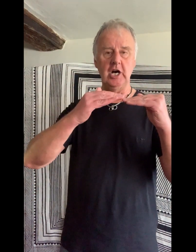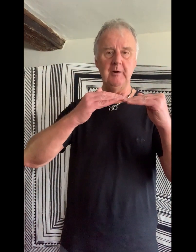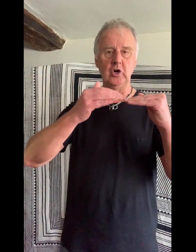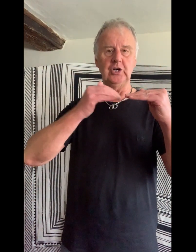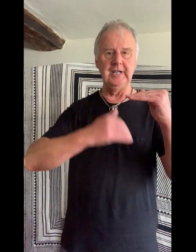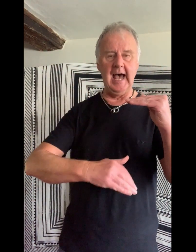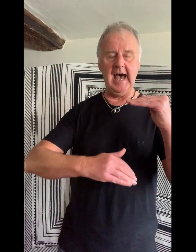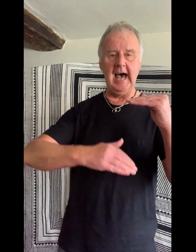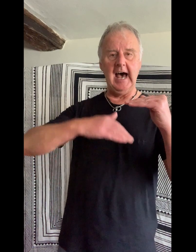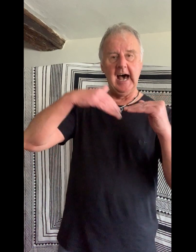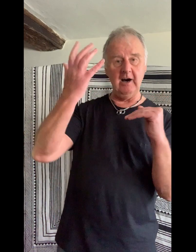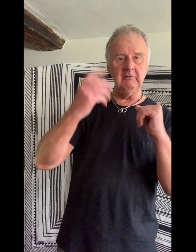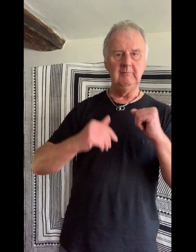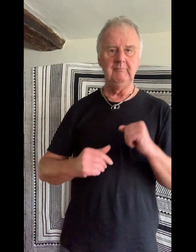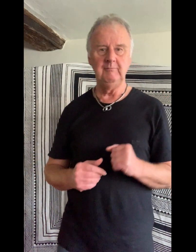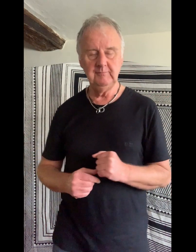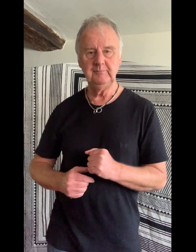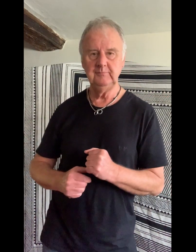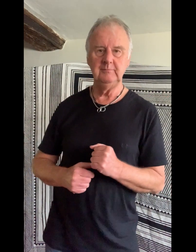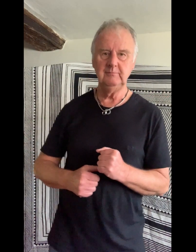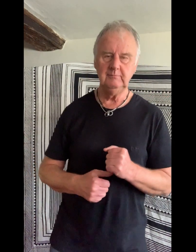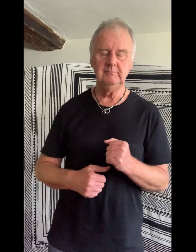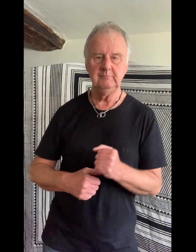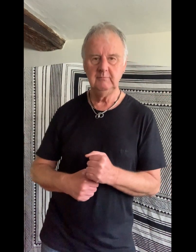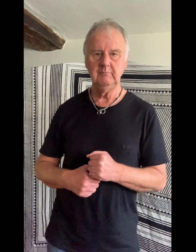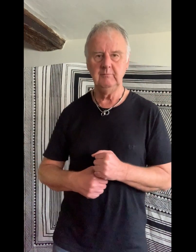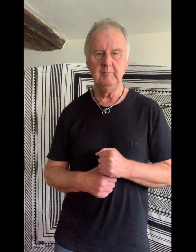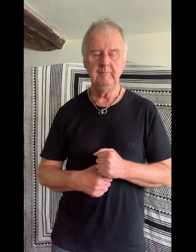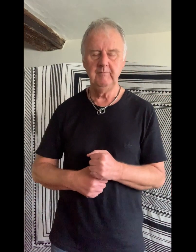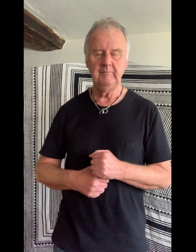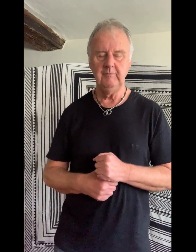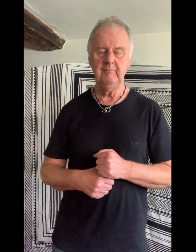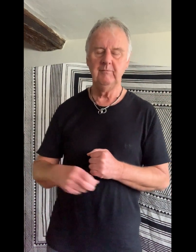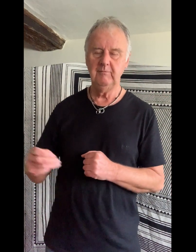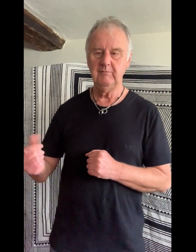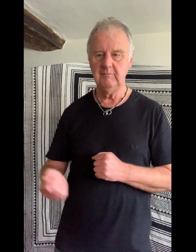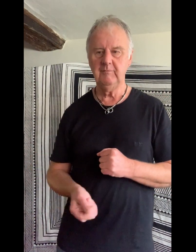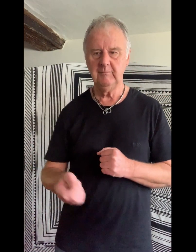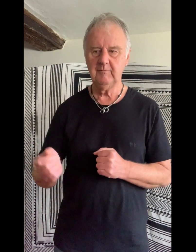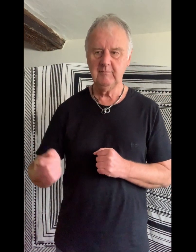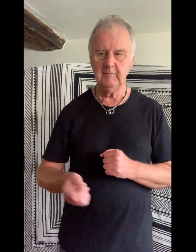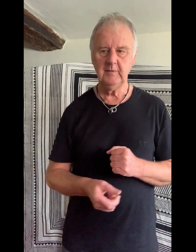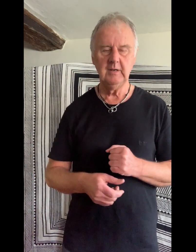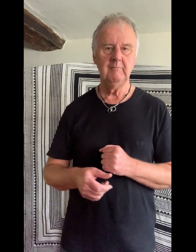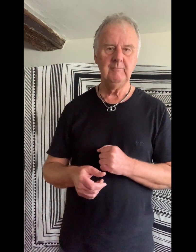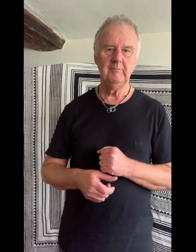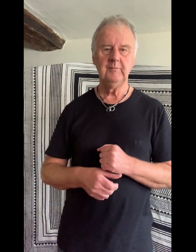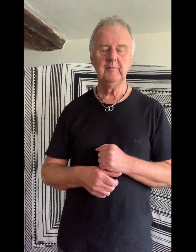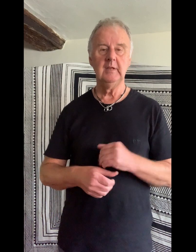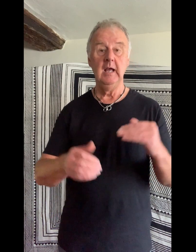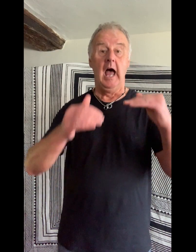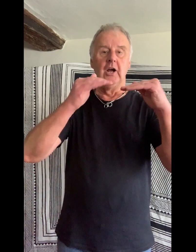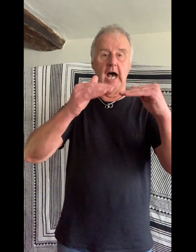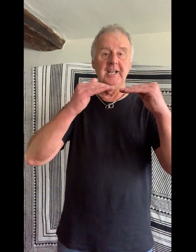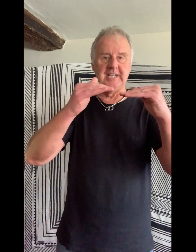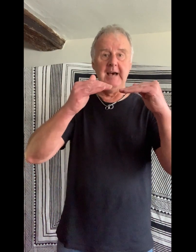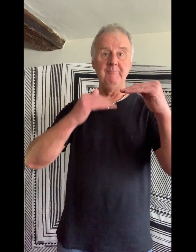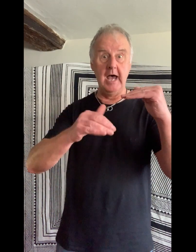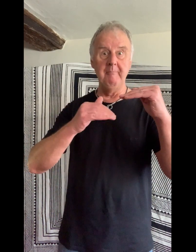Sherbrooke now. She was broad and fat and loose in the stage. But to catch her to the antidote, too old day. God damn them